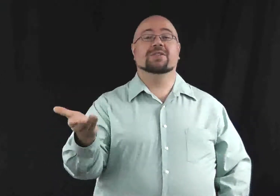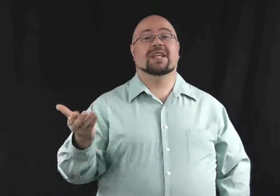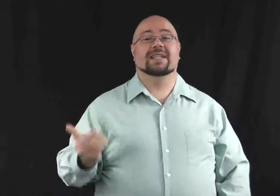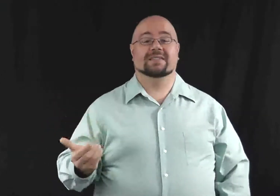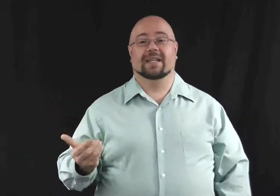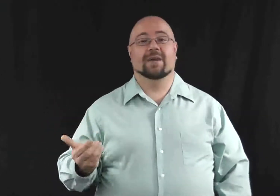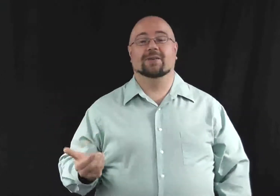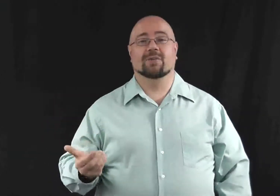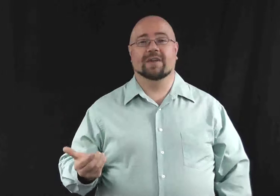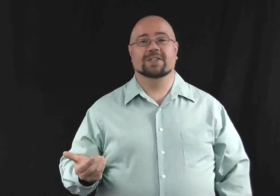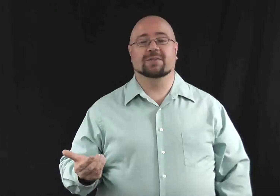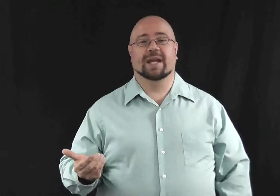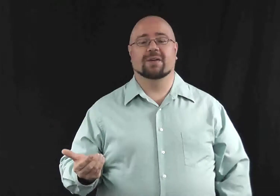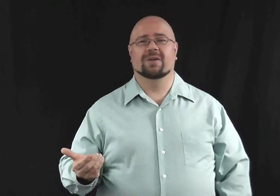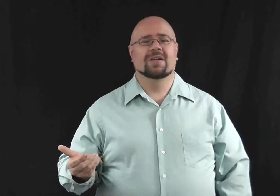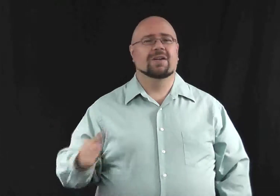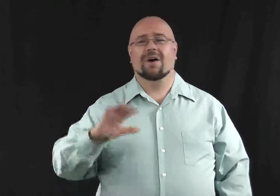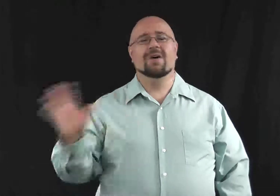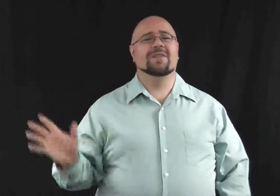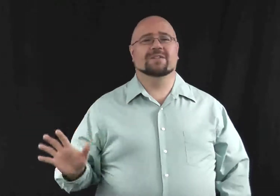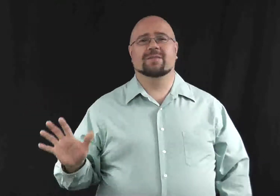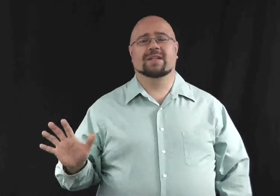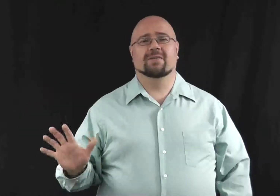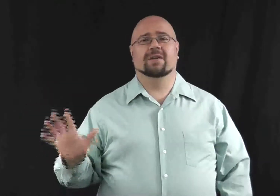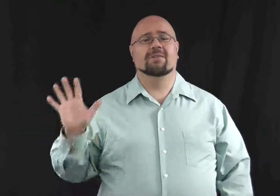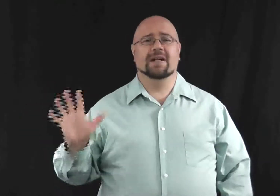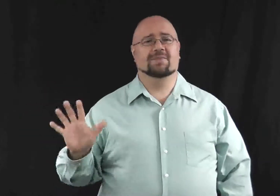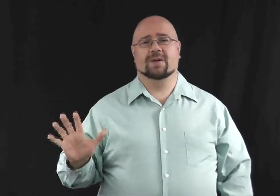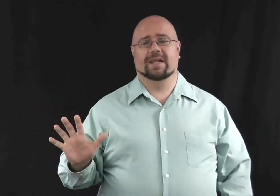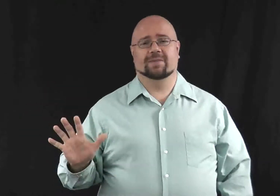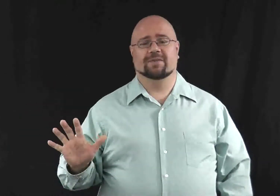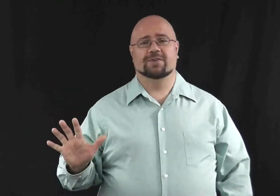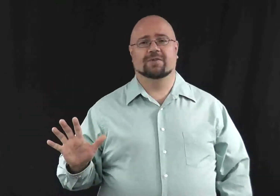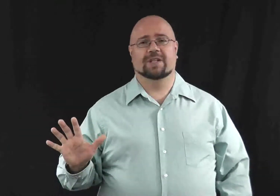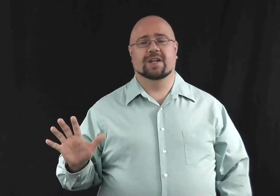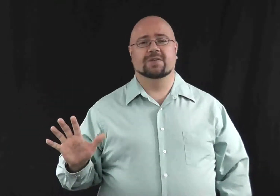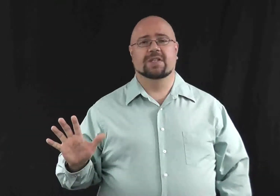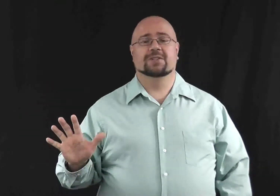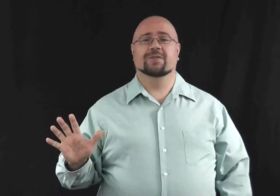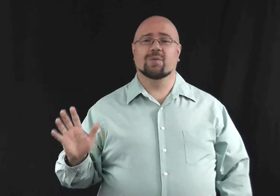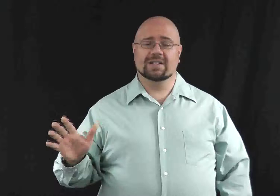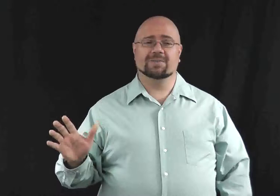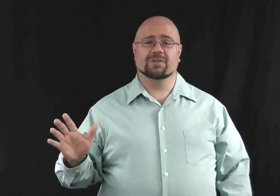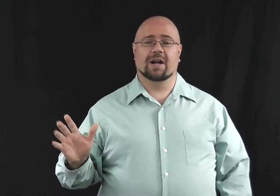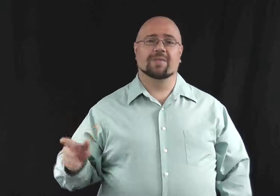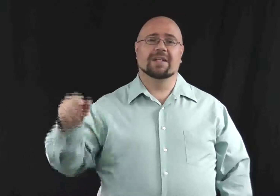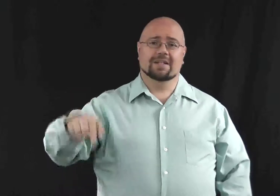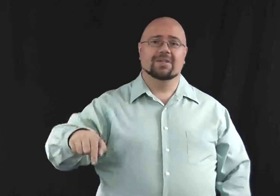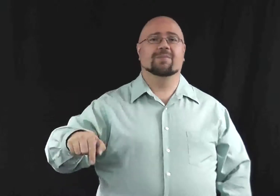has to take a medical professional panel. All of these are going to be covered in much more depth in future videos so if you want to subscribe click below.